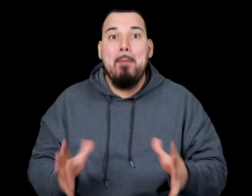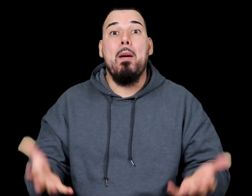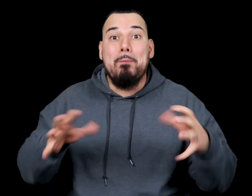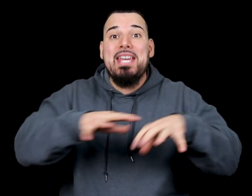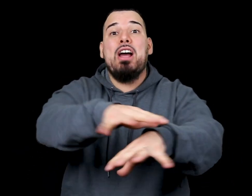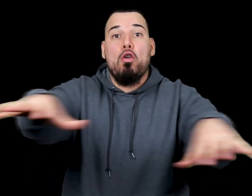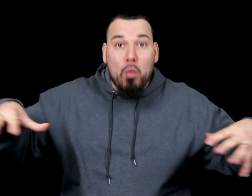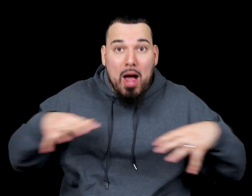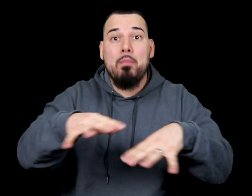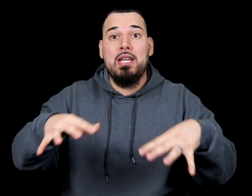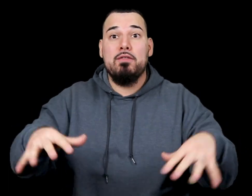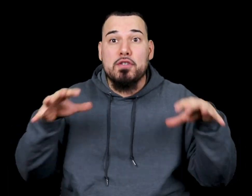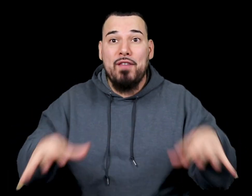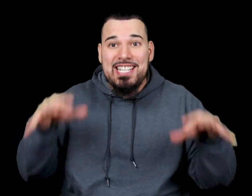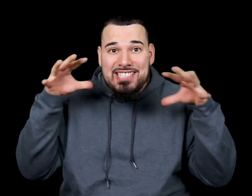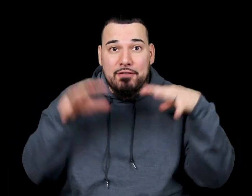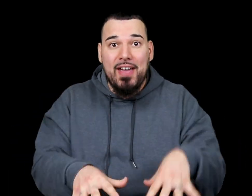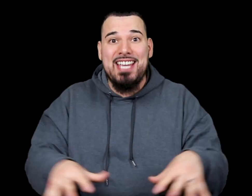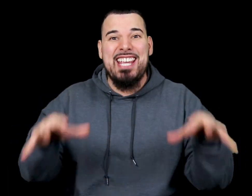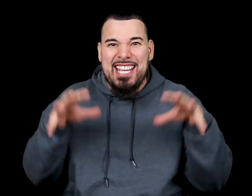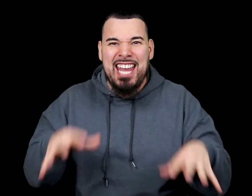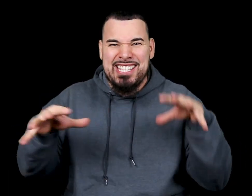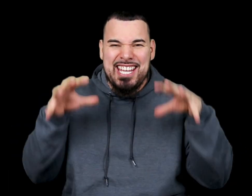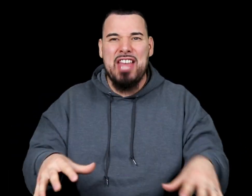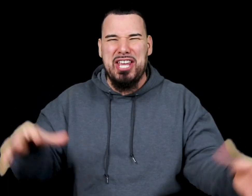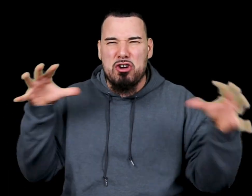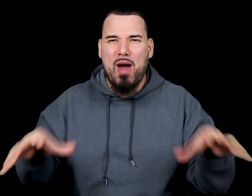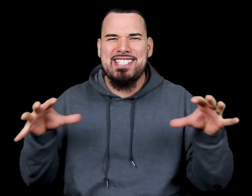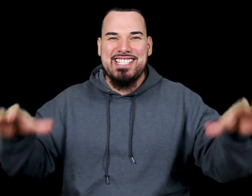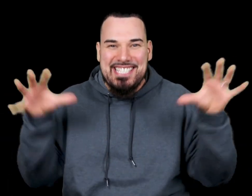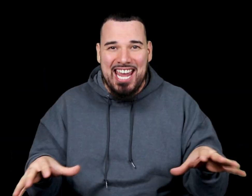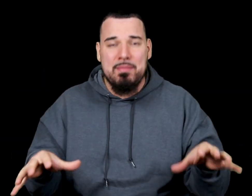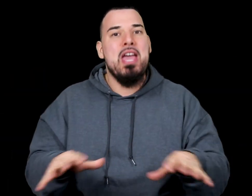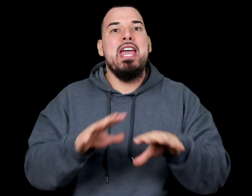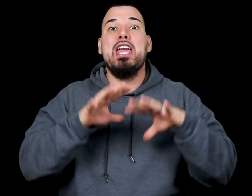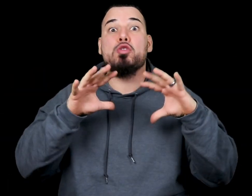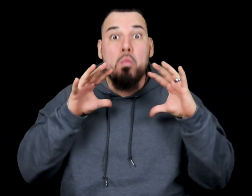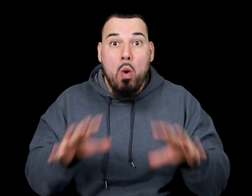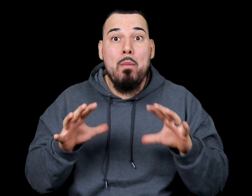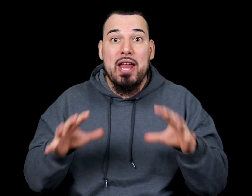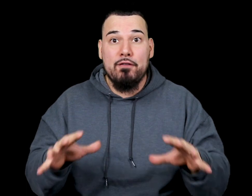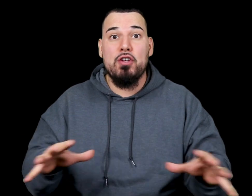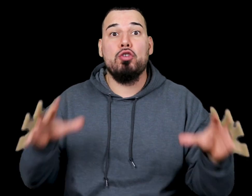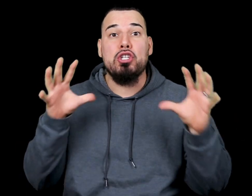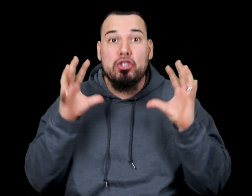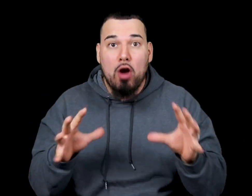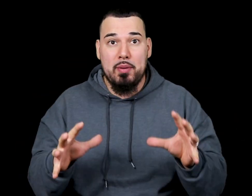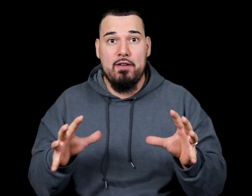But being around believers face to face and getting together in Christ's name is more beneficial and sharper than